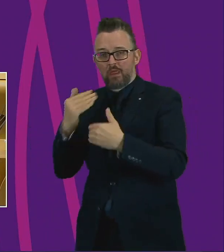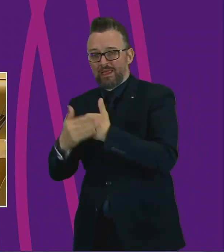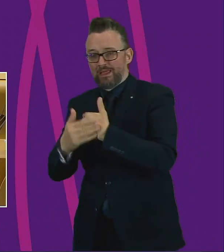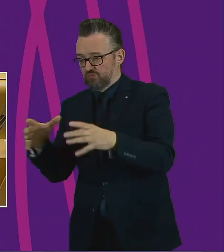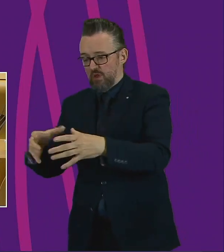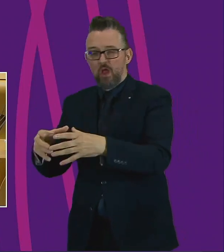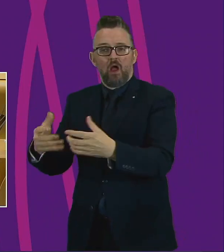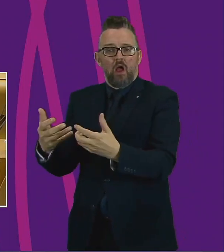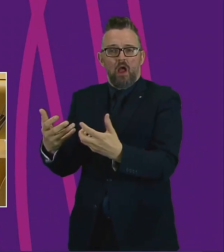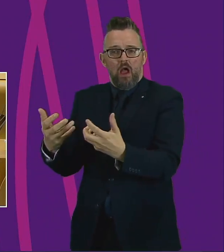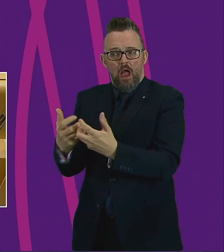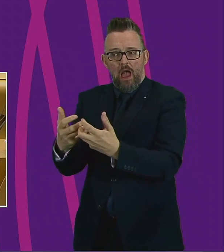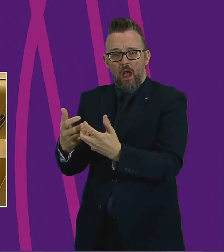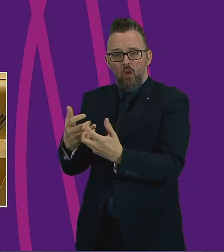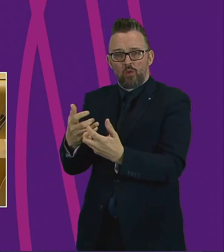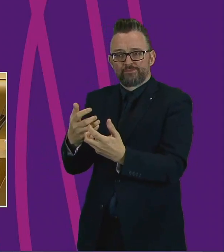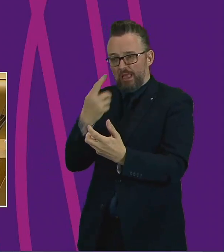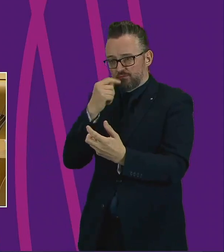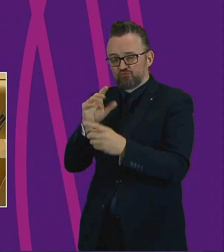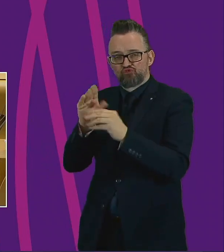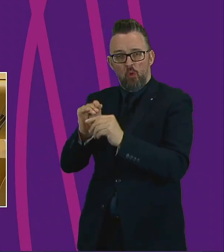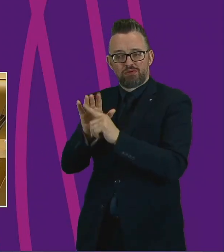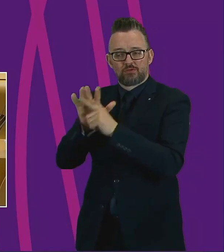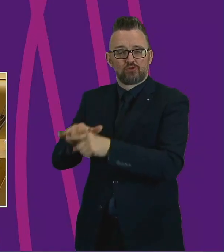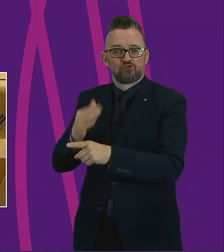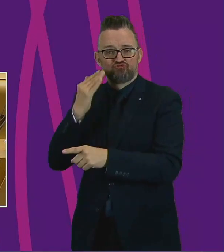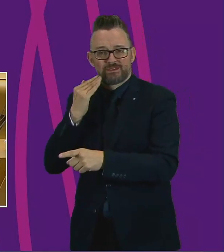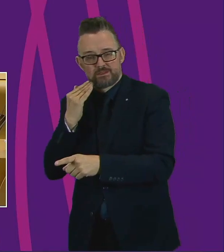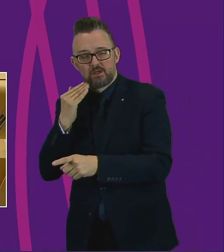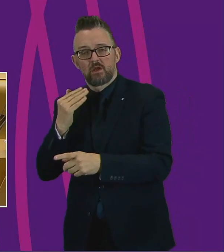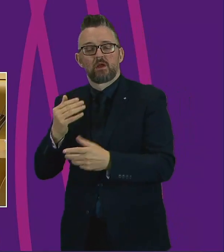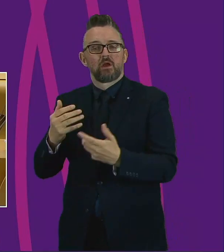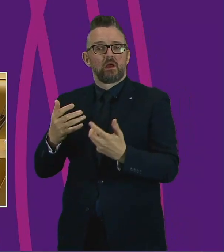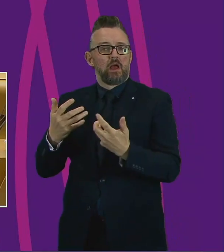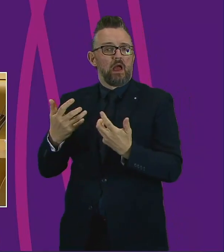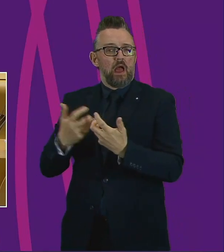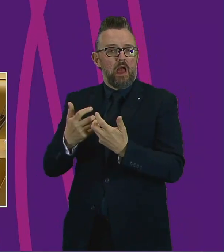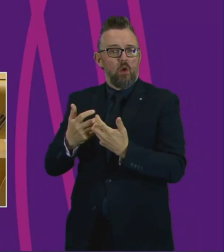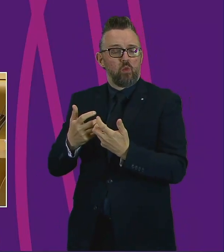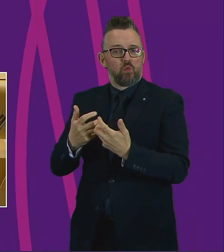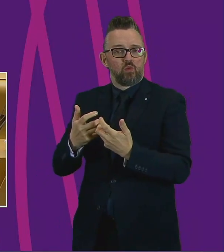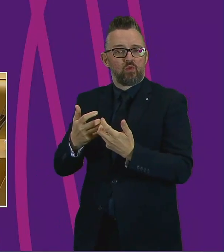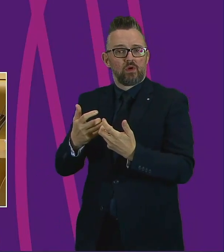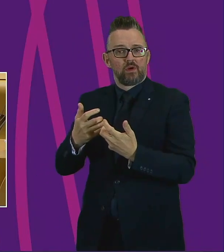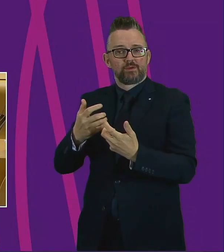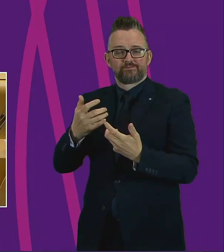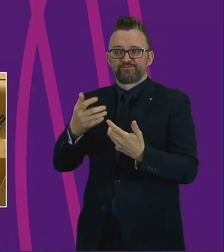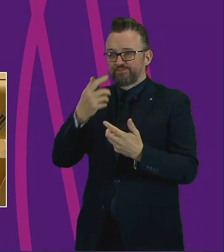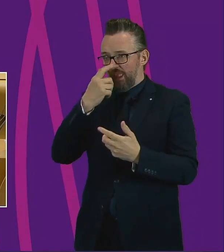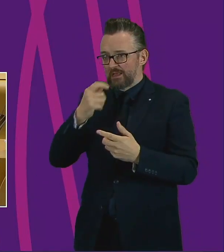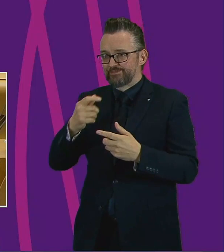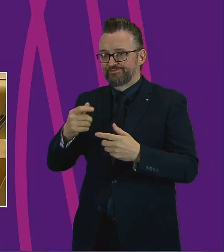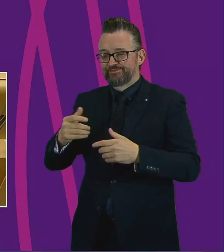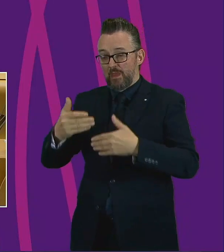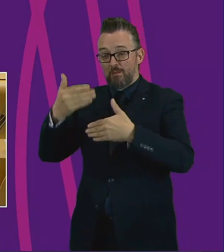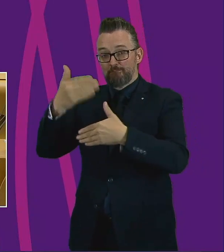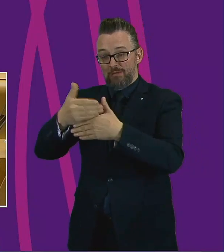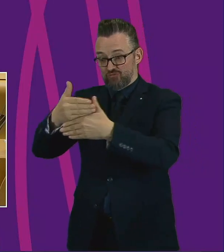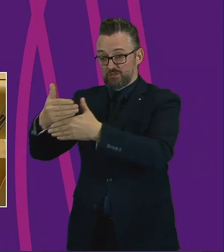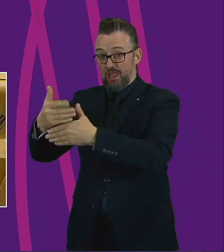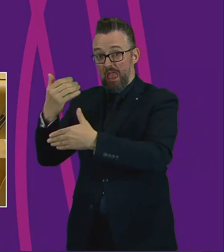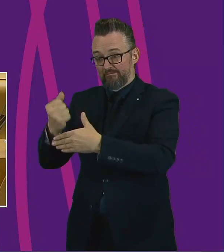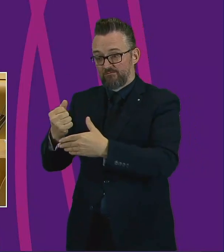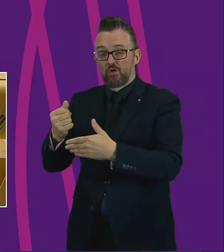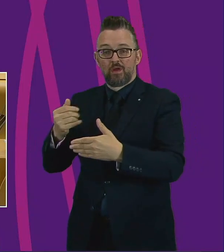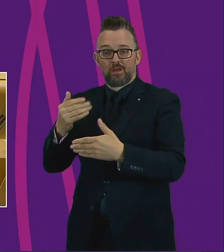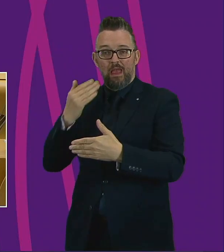outright occurrences of racism, but to address the structural inequalities which present barriers to minority communities.